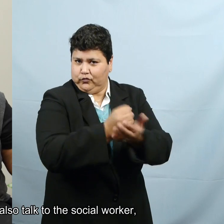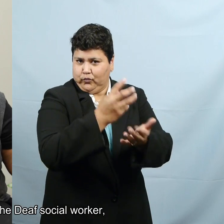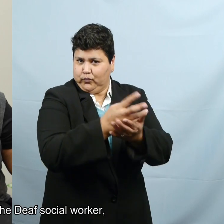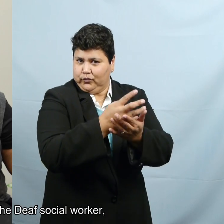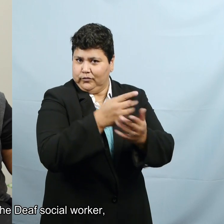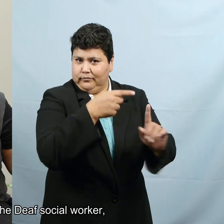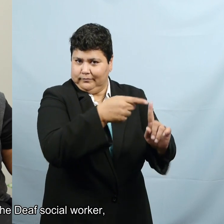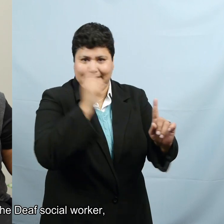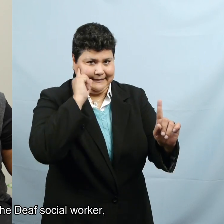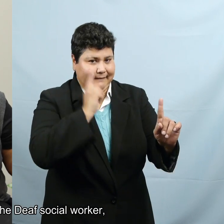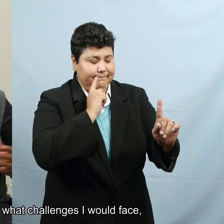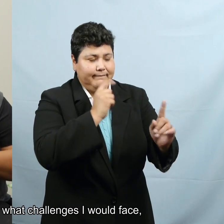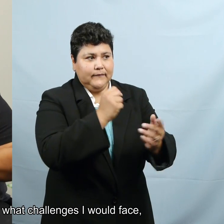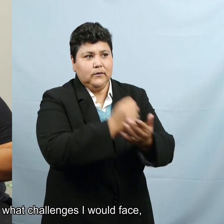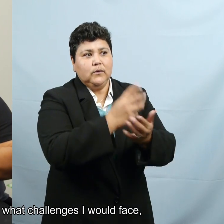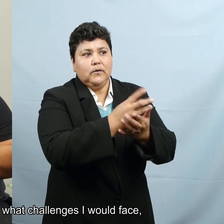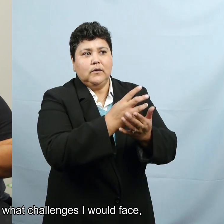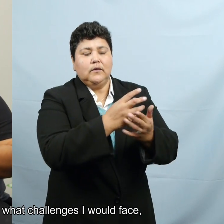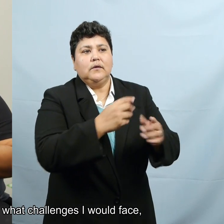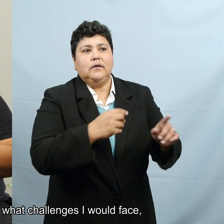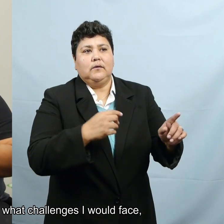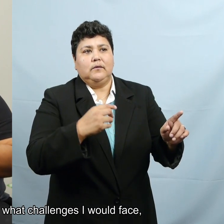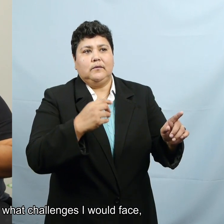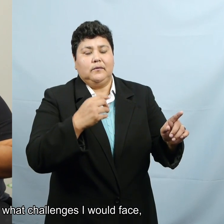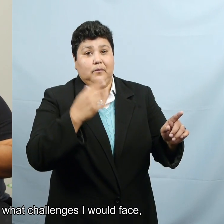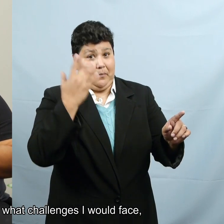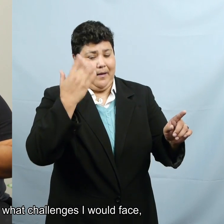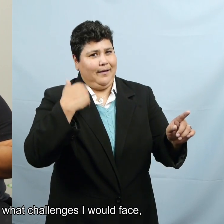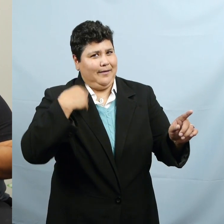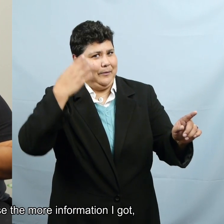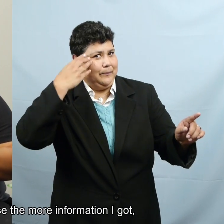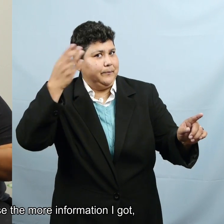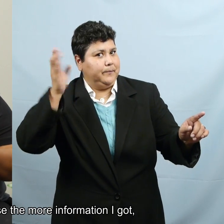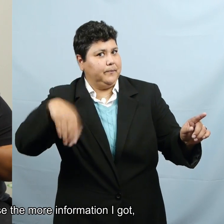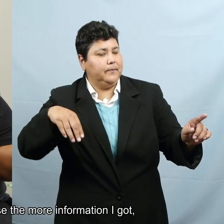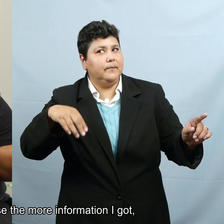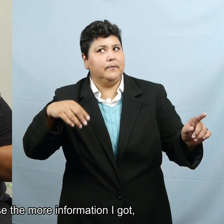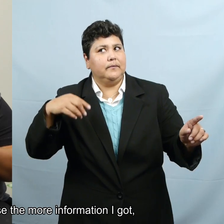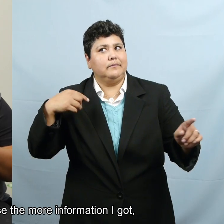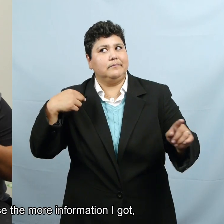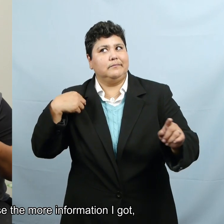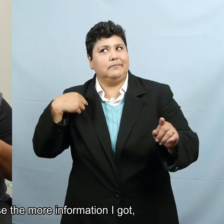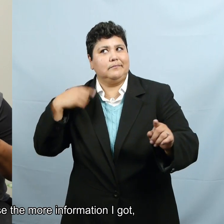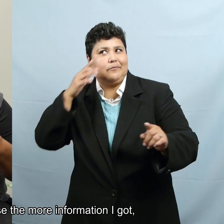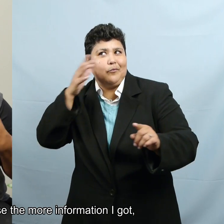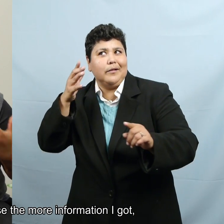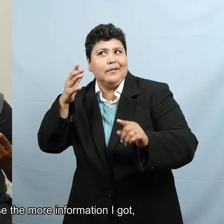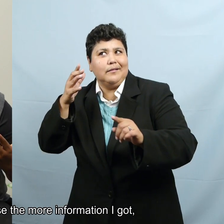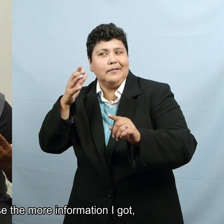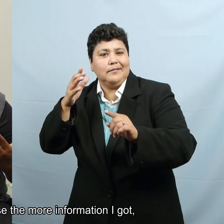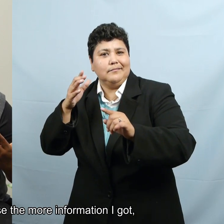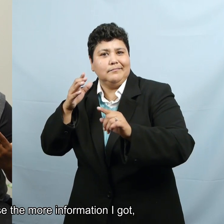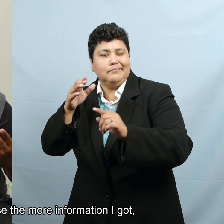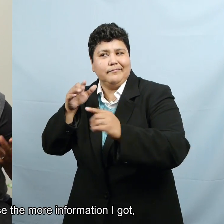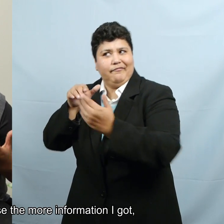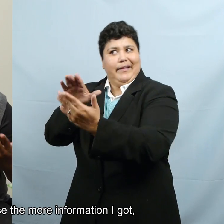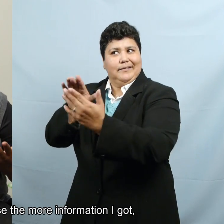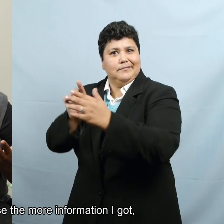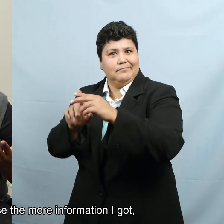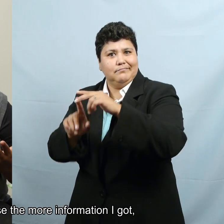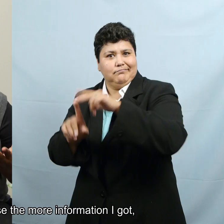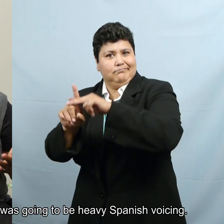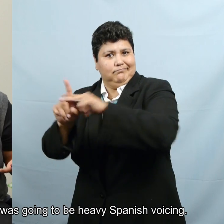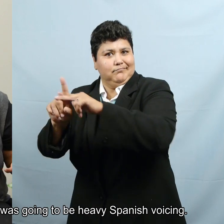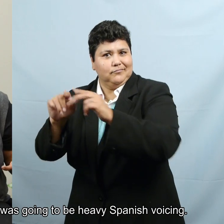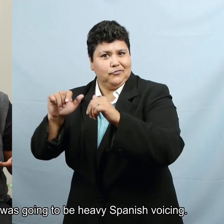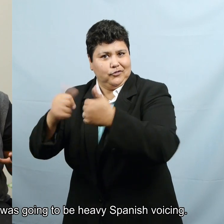social worker, the deaf social worker, knowing, um, what challenges I would face as, uh, uh, because, um, the more